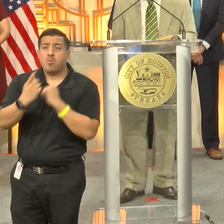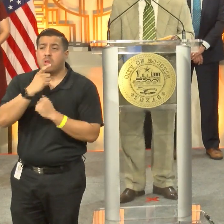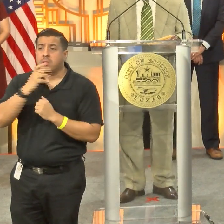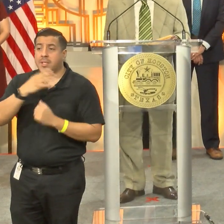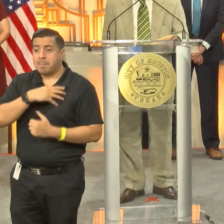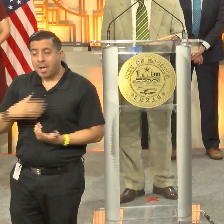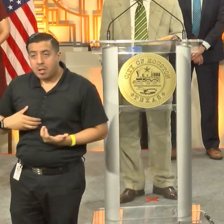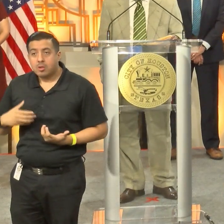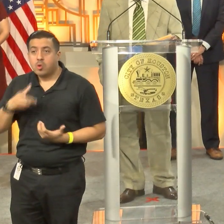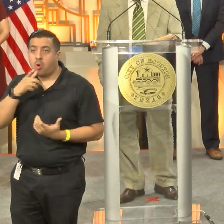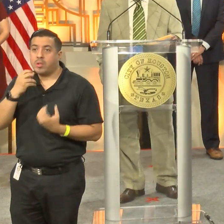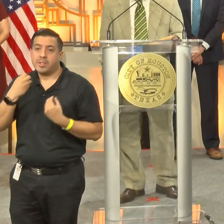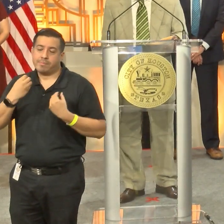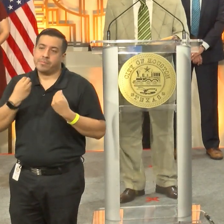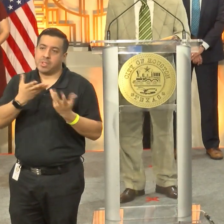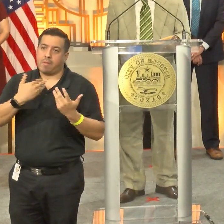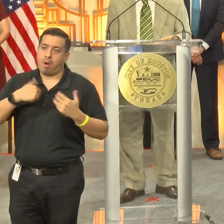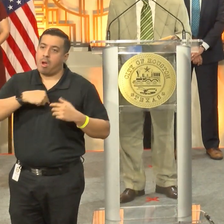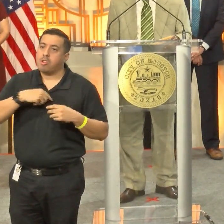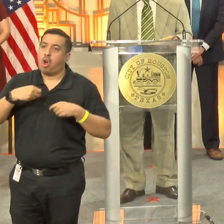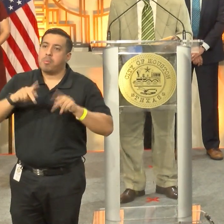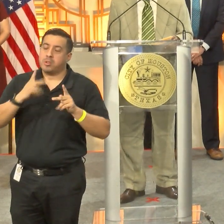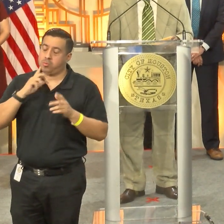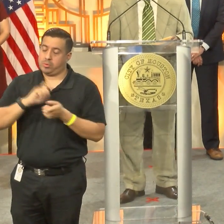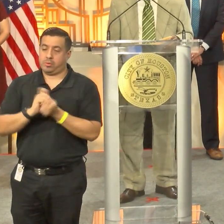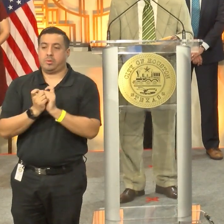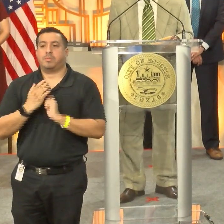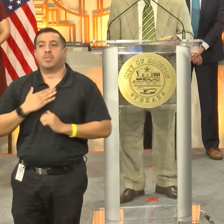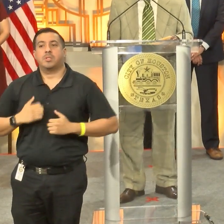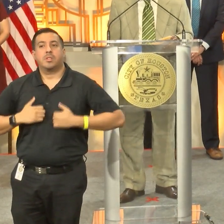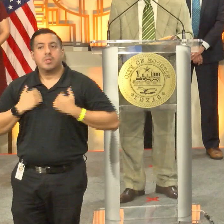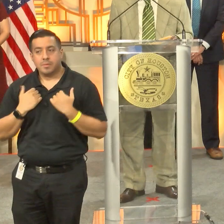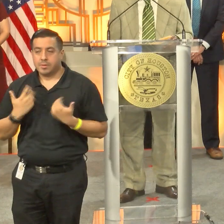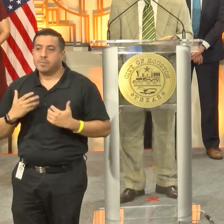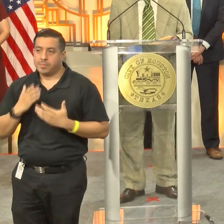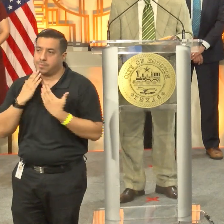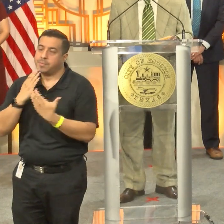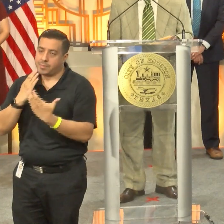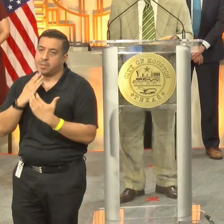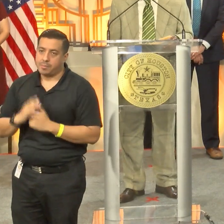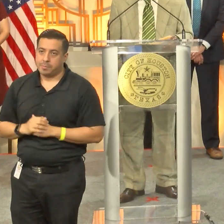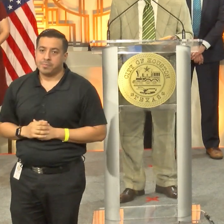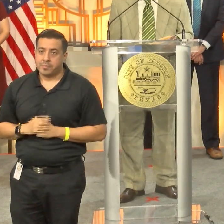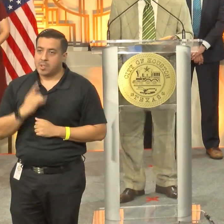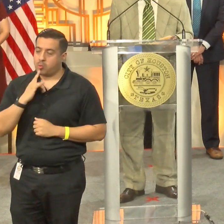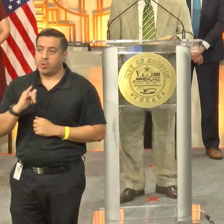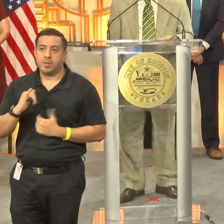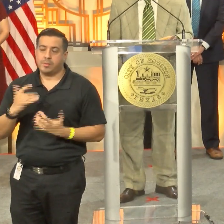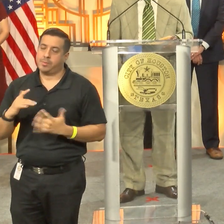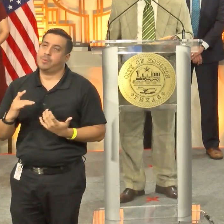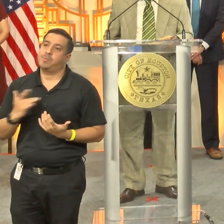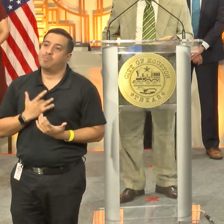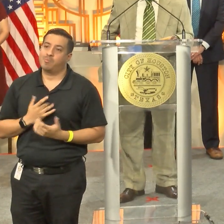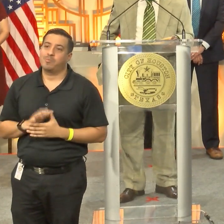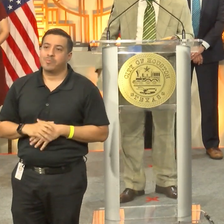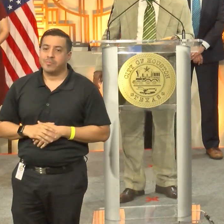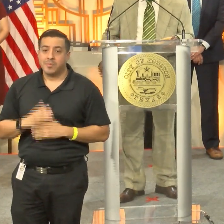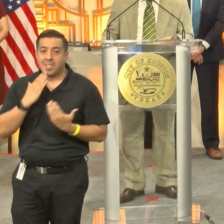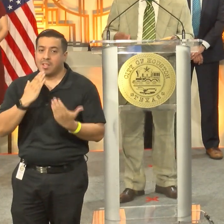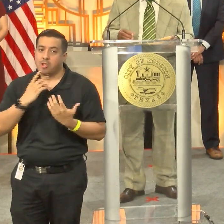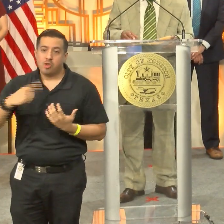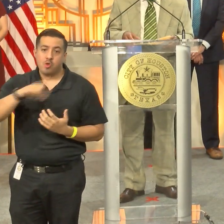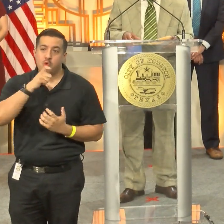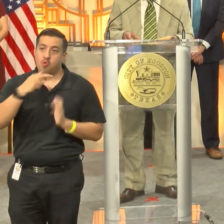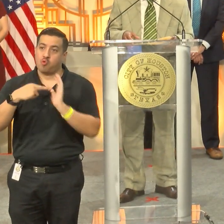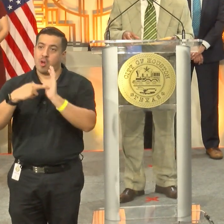this opportunity possible for us. It honestly changed my life. I a lot of other chefs can also say that, so thank you for that. It means a lot. Well, thank all of you.